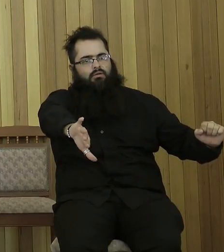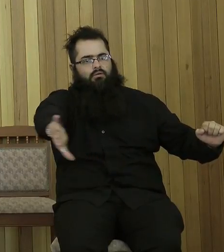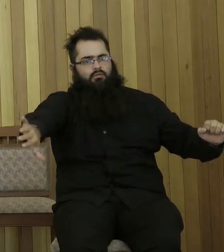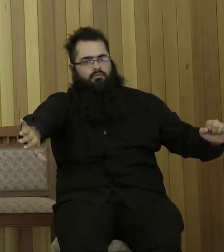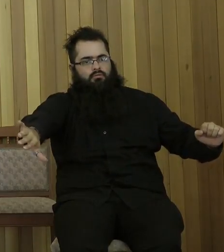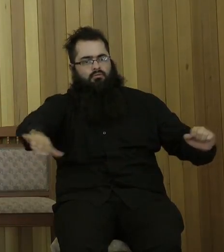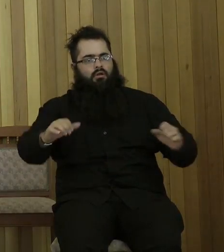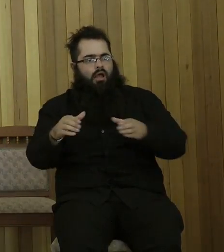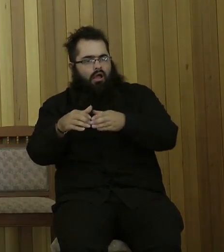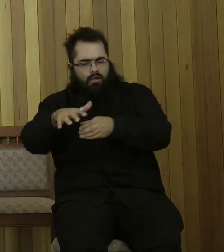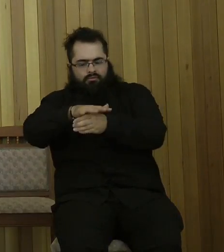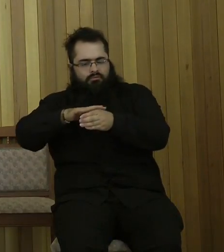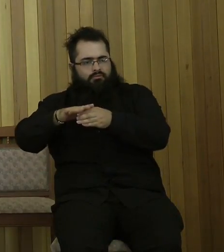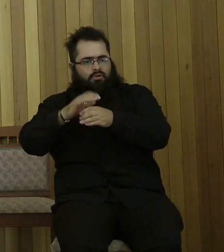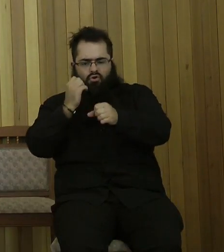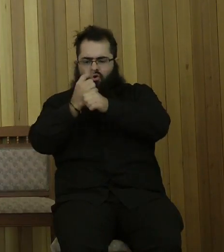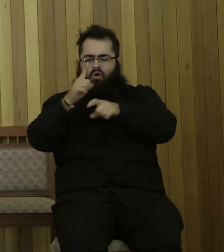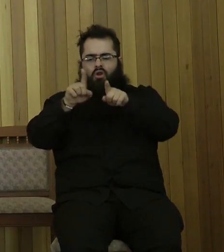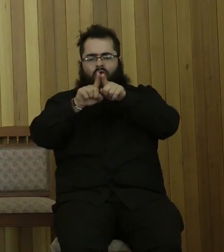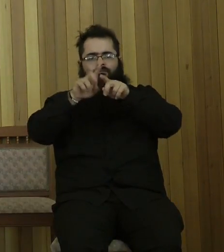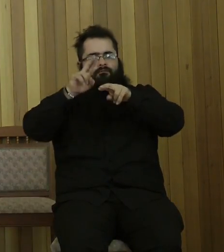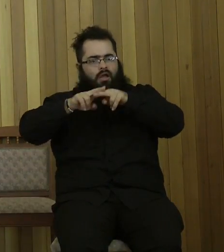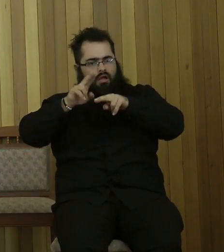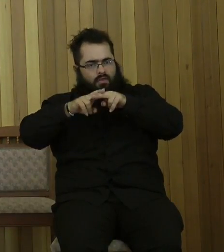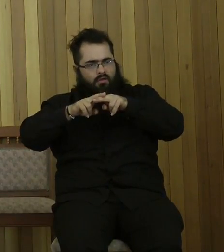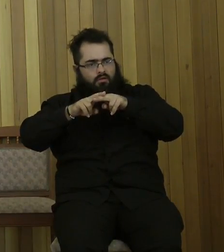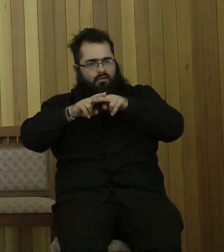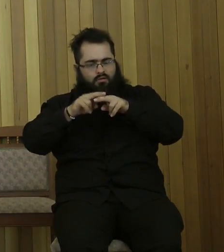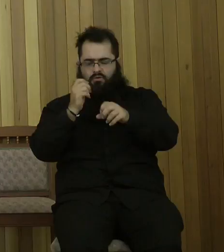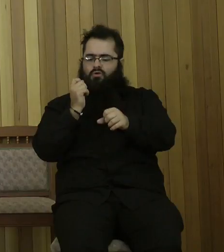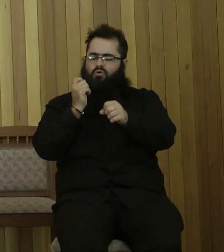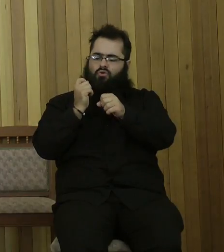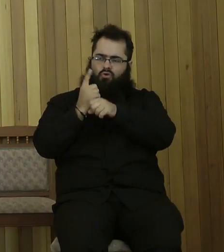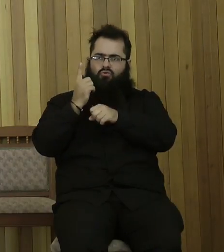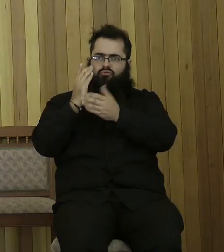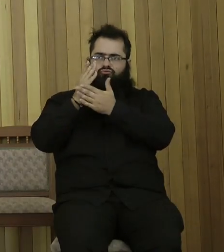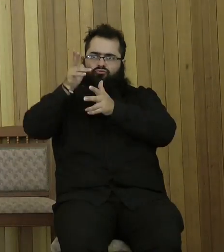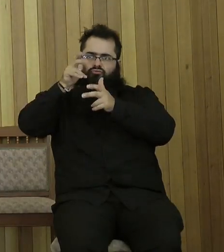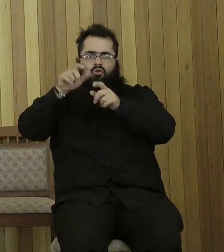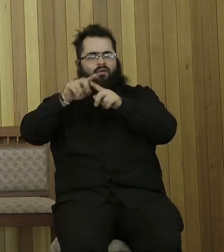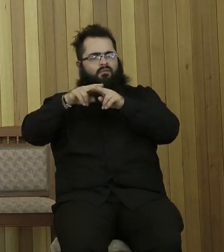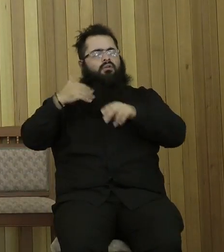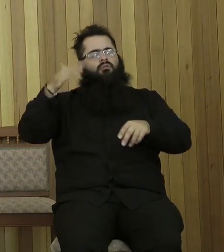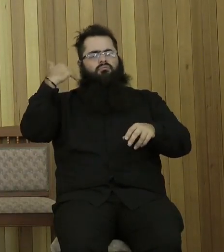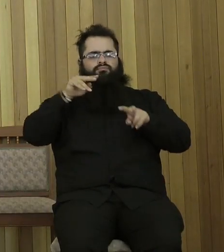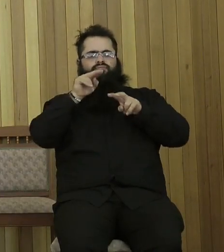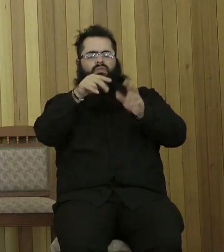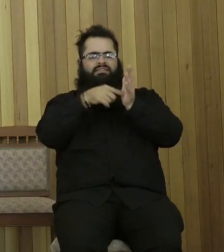God is a Father God. Now, God is a Father God. I was watching a religious program on television a while ago,